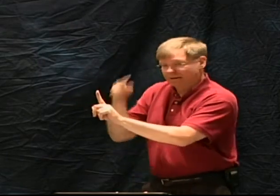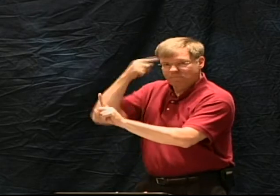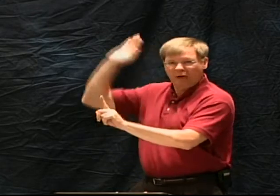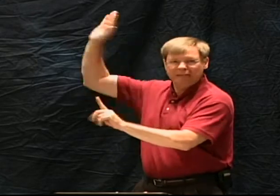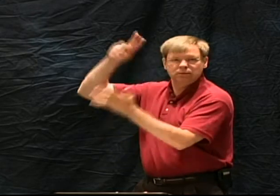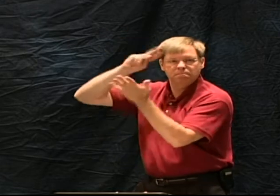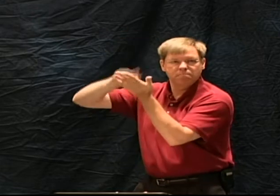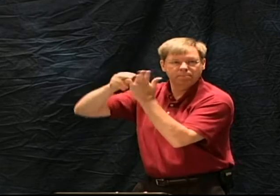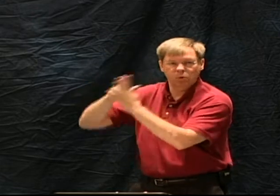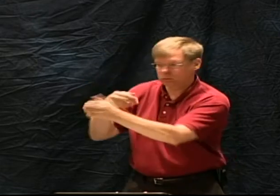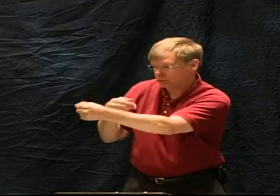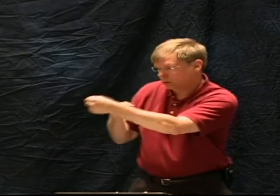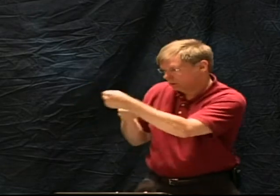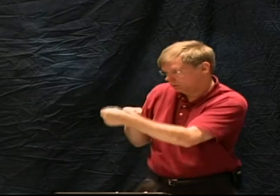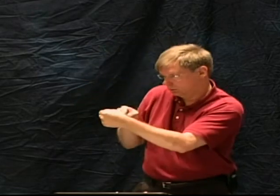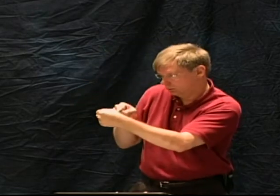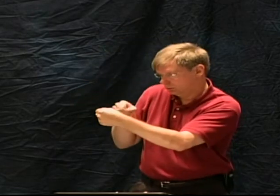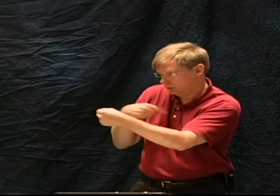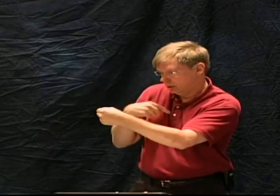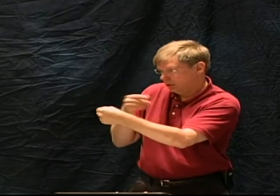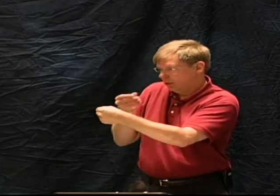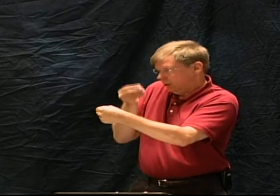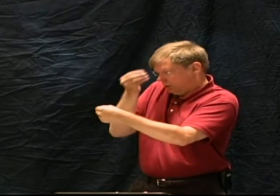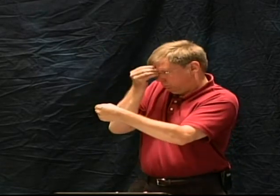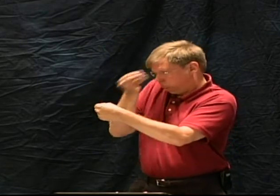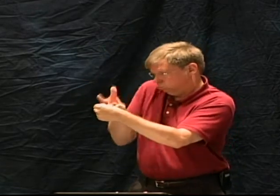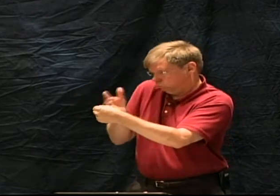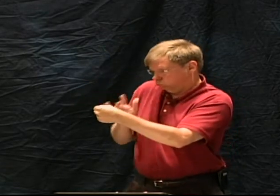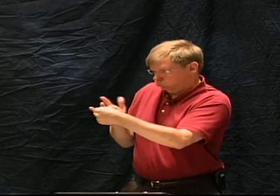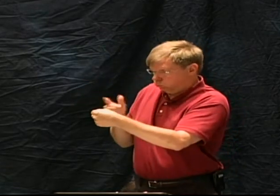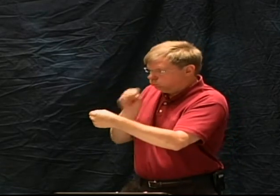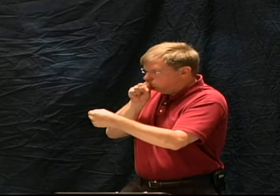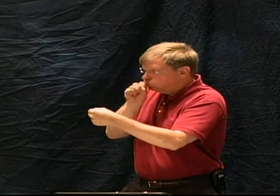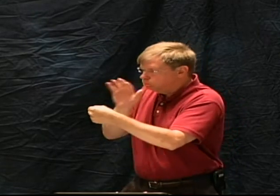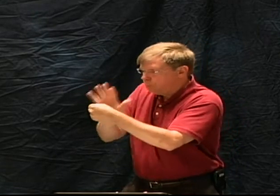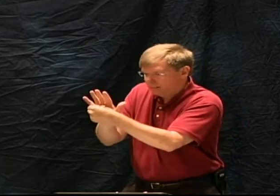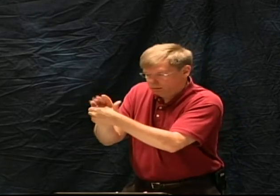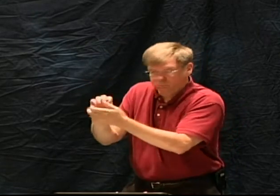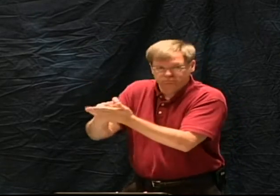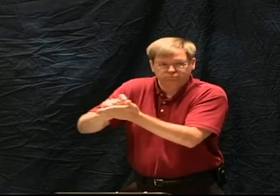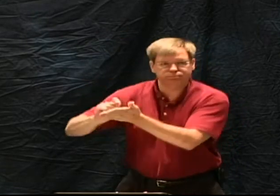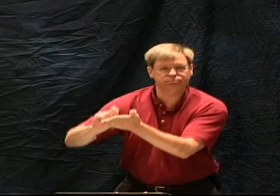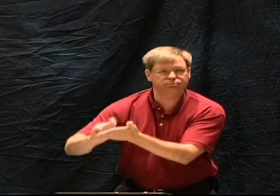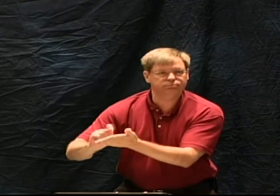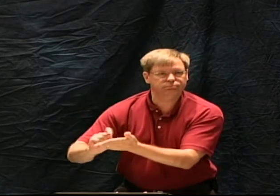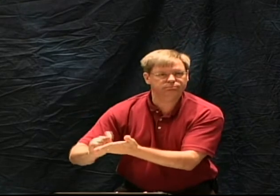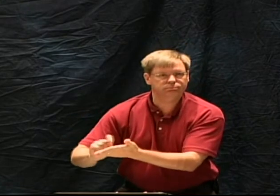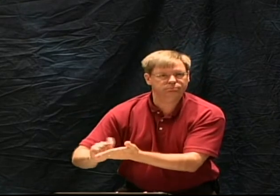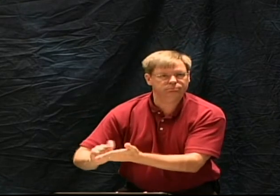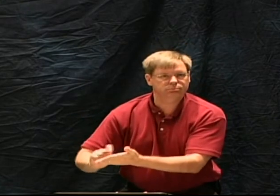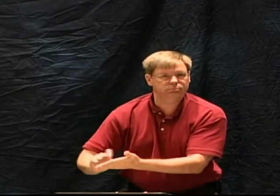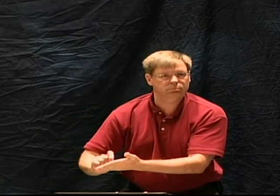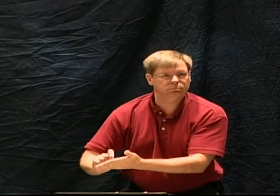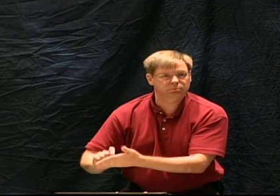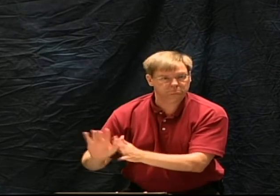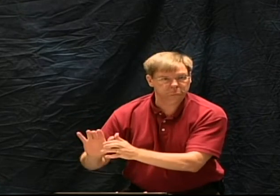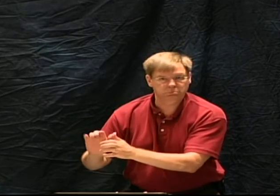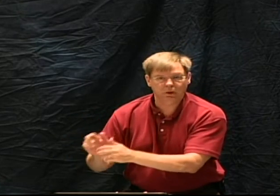did set apart individuals for the task of writing the scriptures scriptures and those people who were set apart those